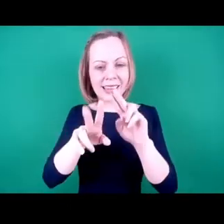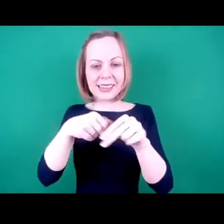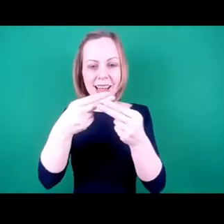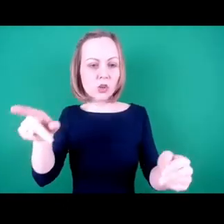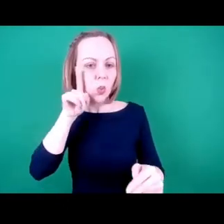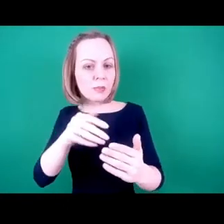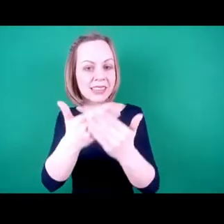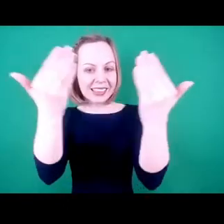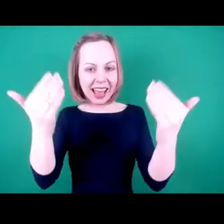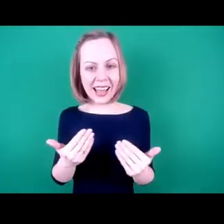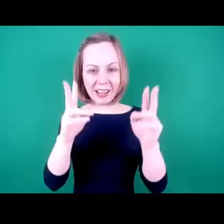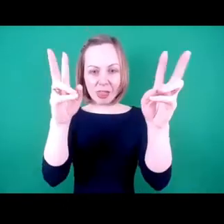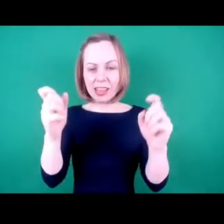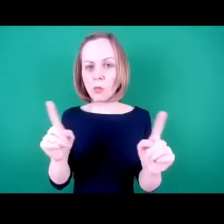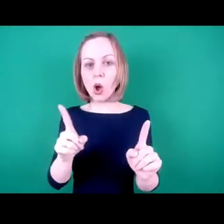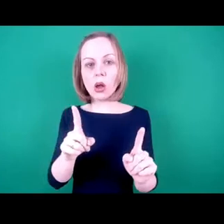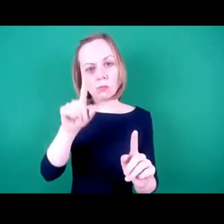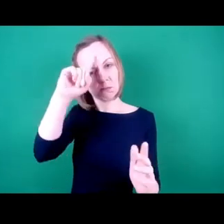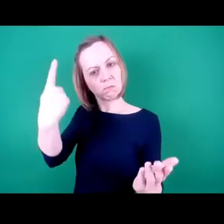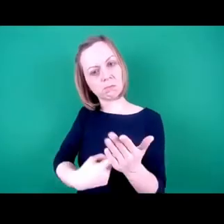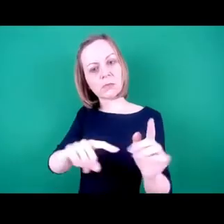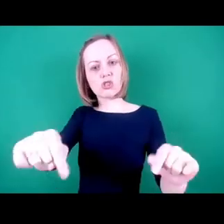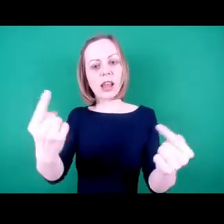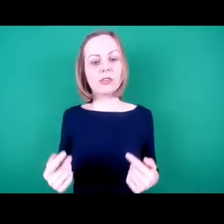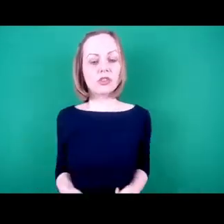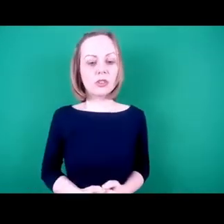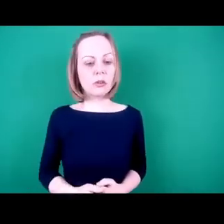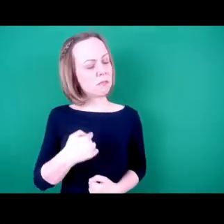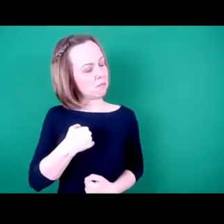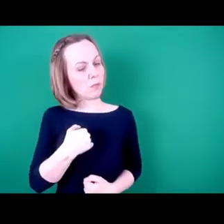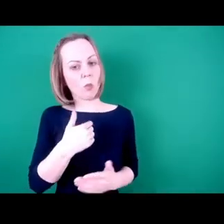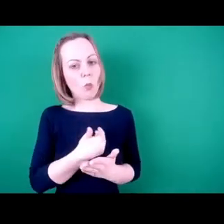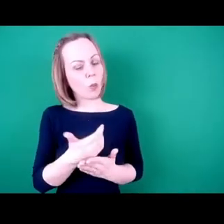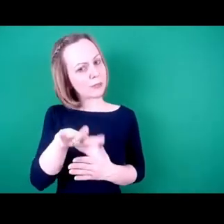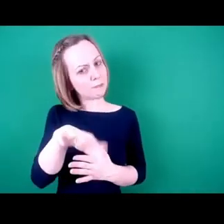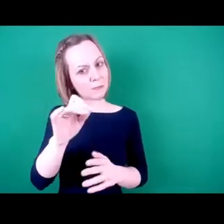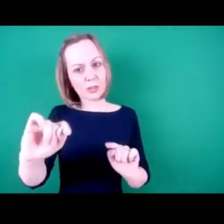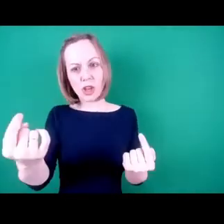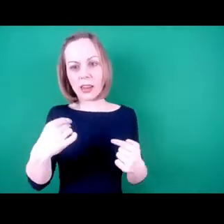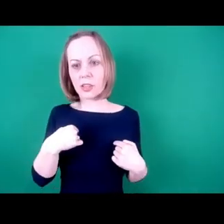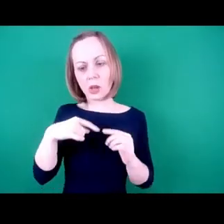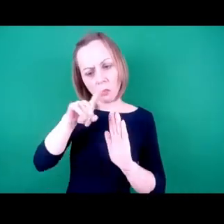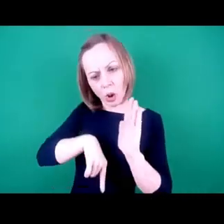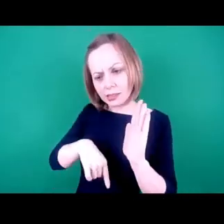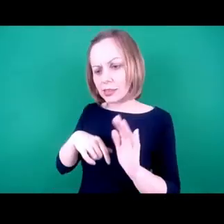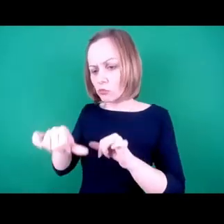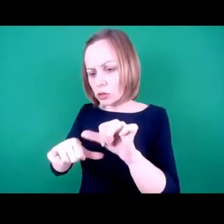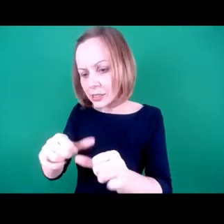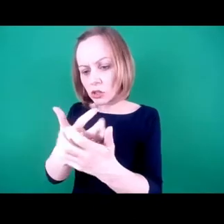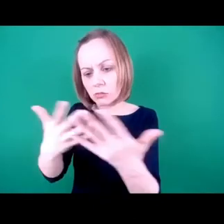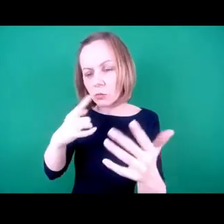is choose to challenge. So I would always choose to challenge policies and procedures